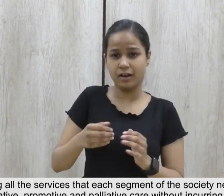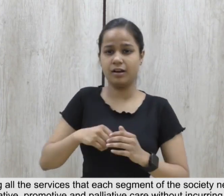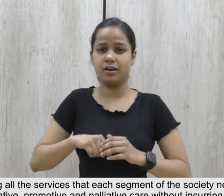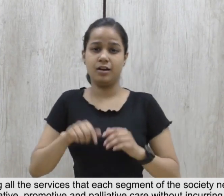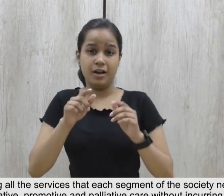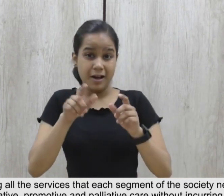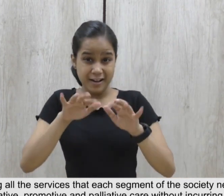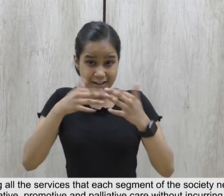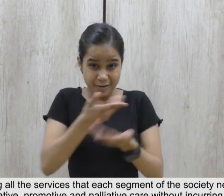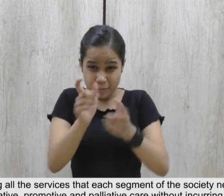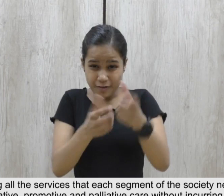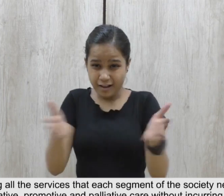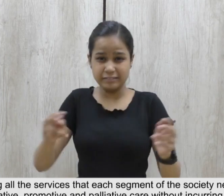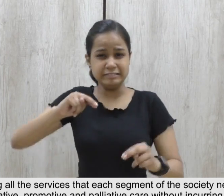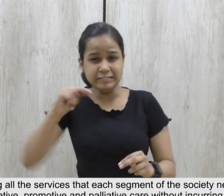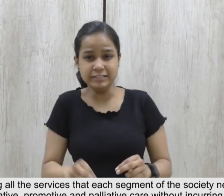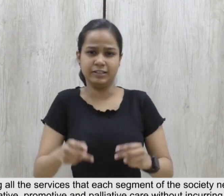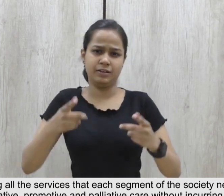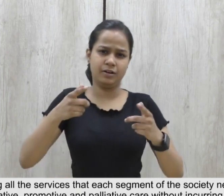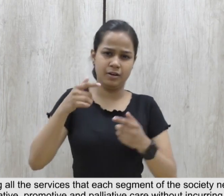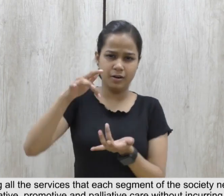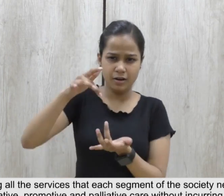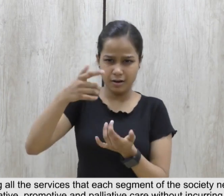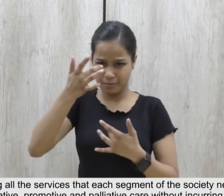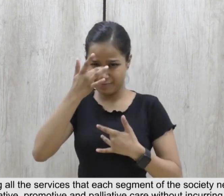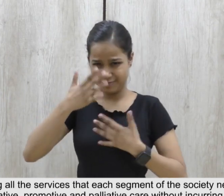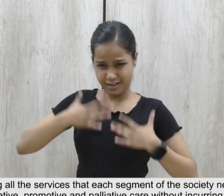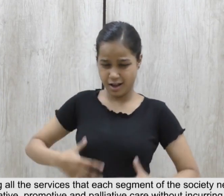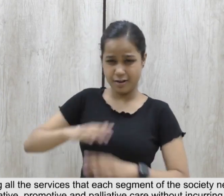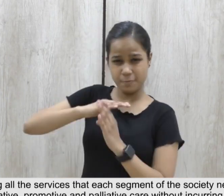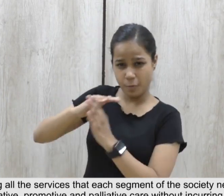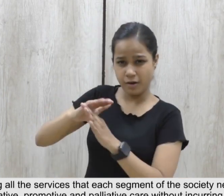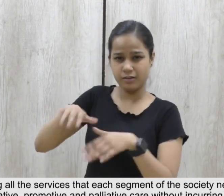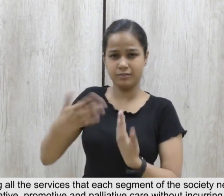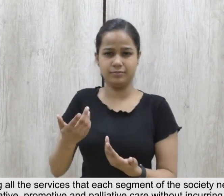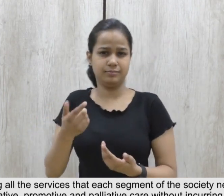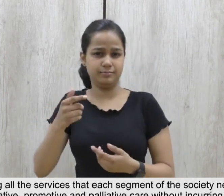.6 Preventive, Curative,